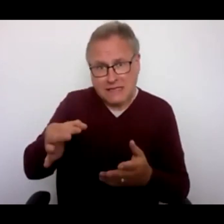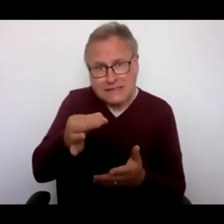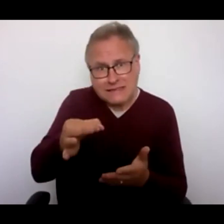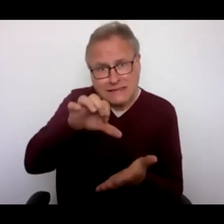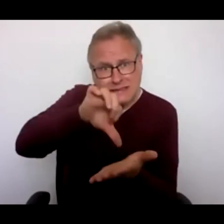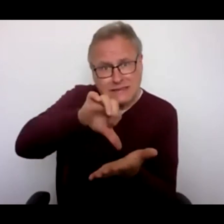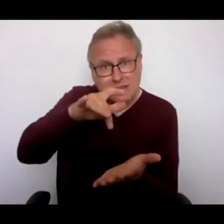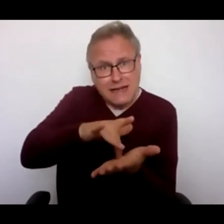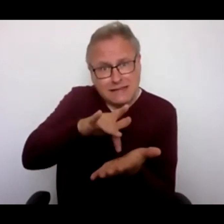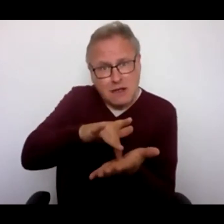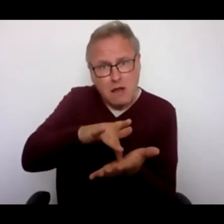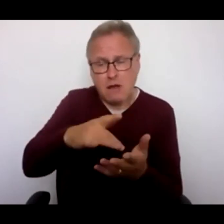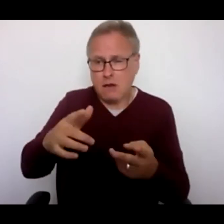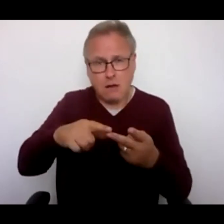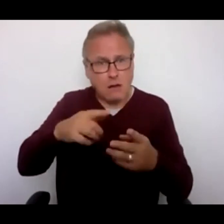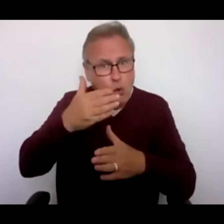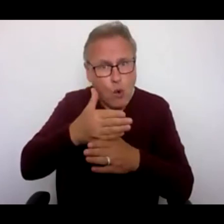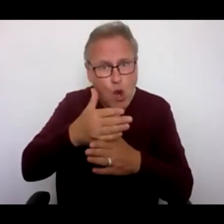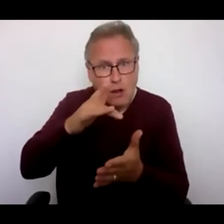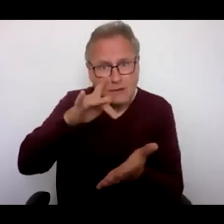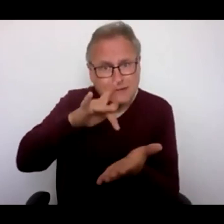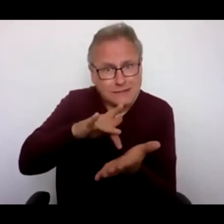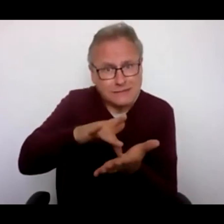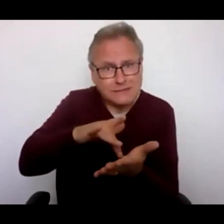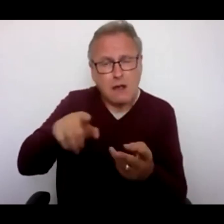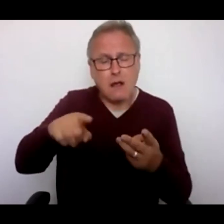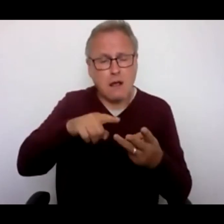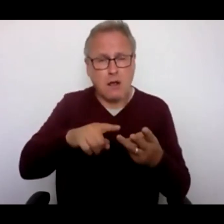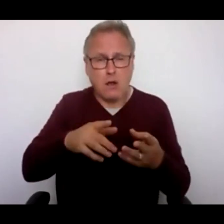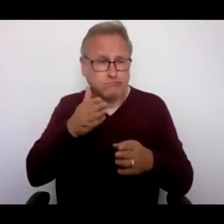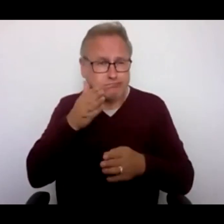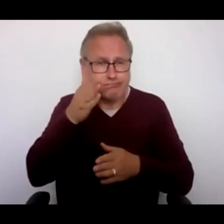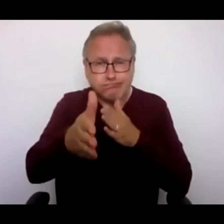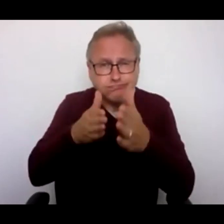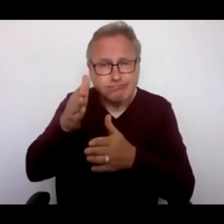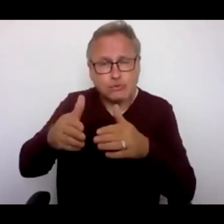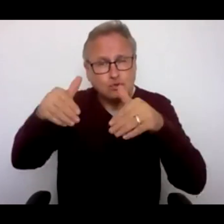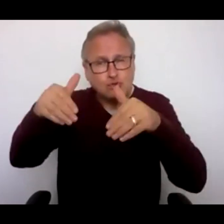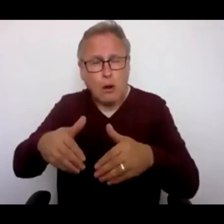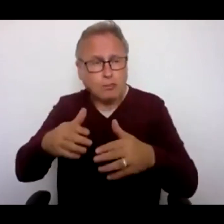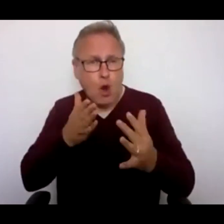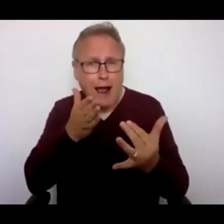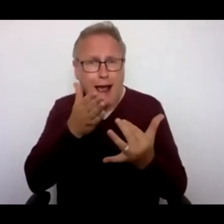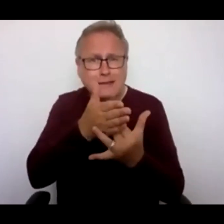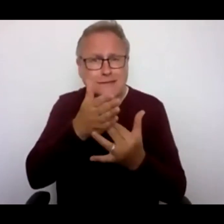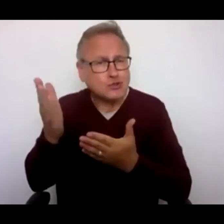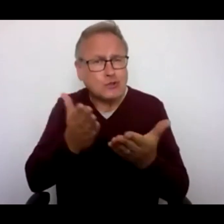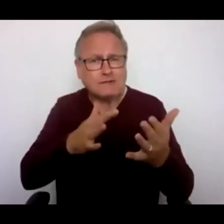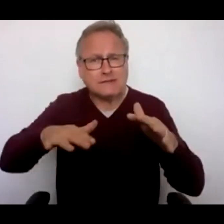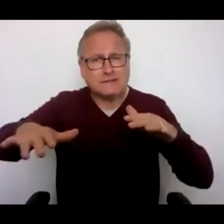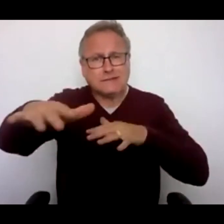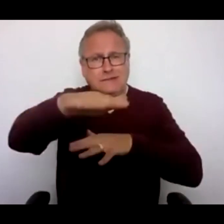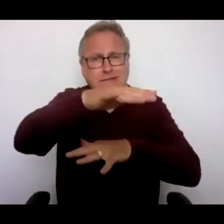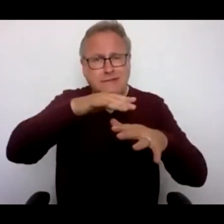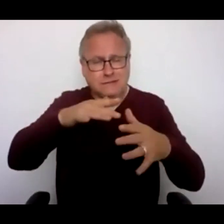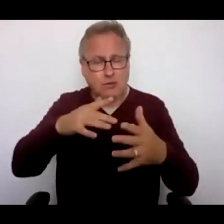in the city centre, use shops or services in the city centre, or who are visiting the city